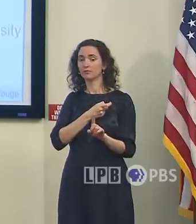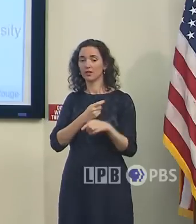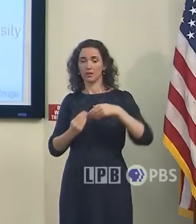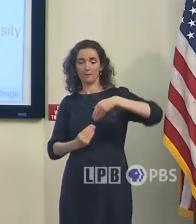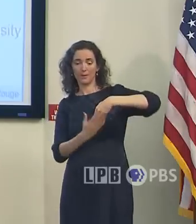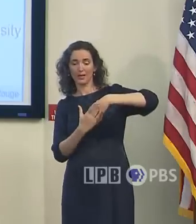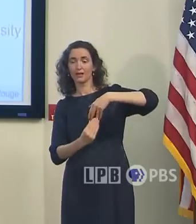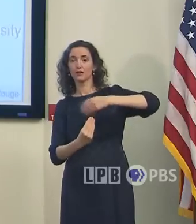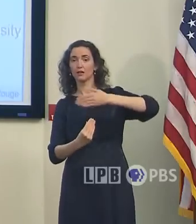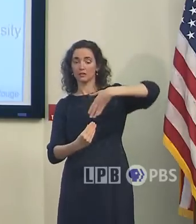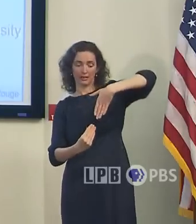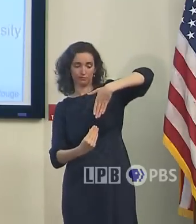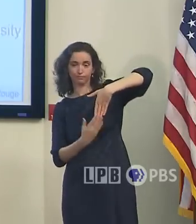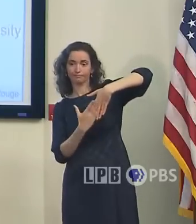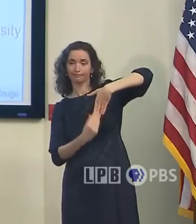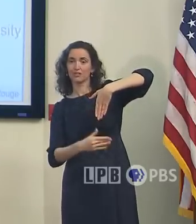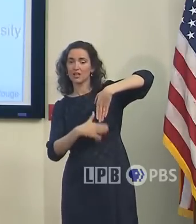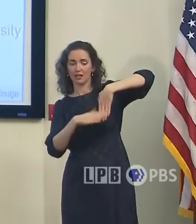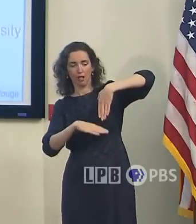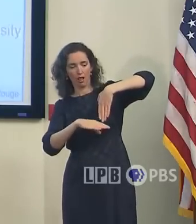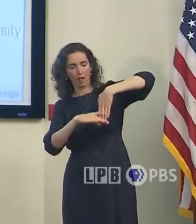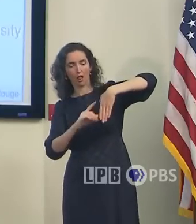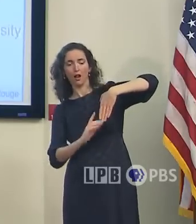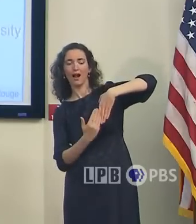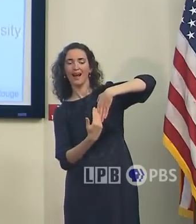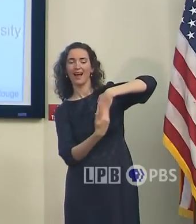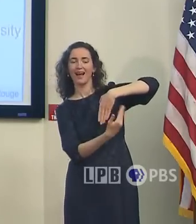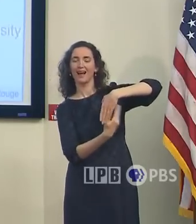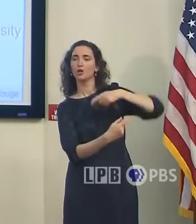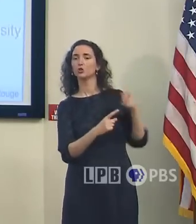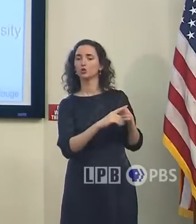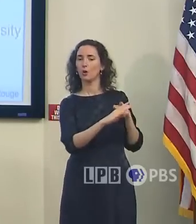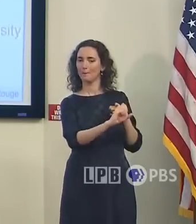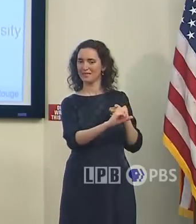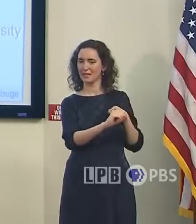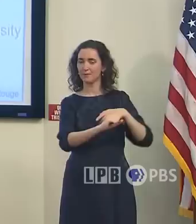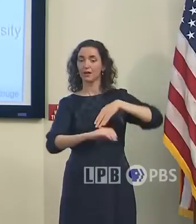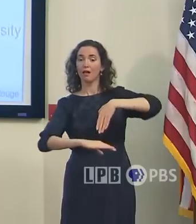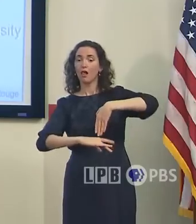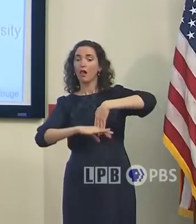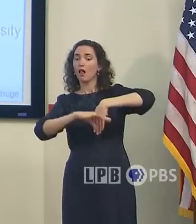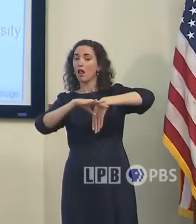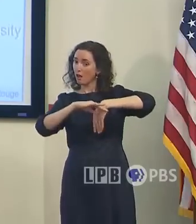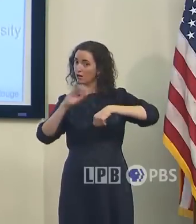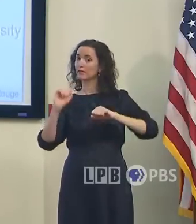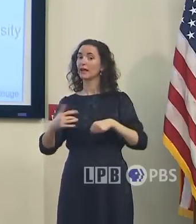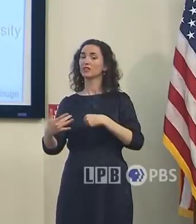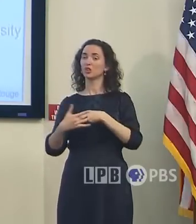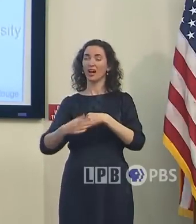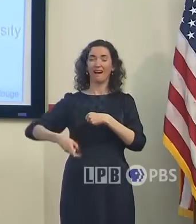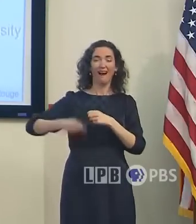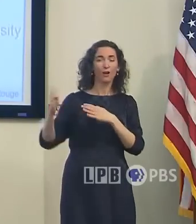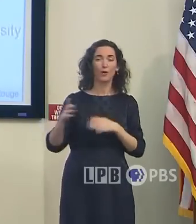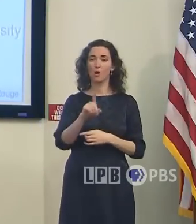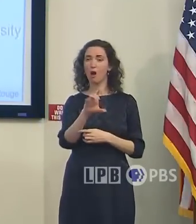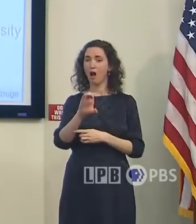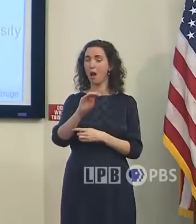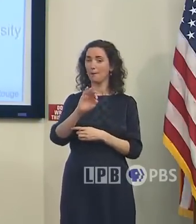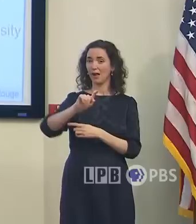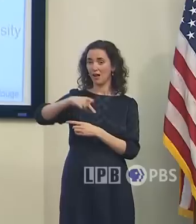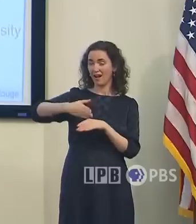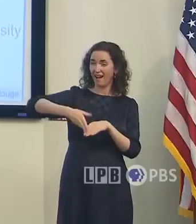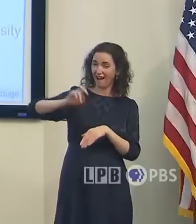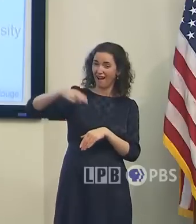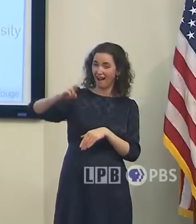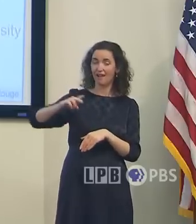portions of central Louisiana. And that is something that everybody, including Baton Rouge, Lafayette, you need to be prepared for